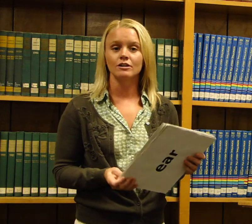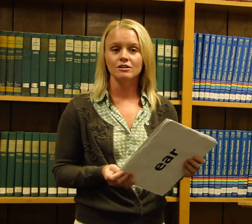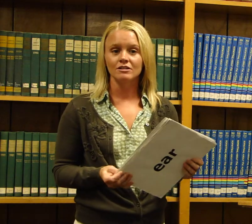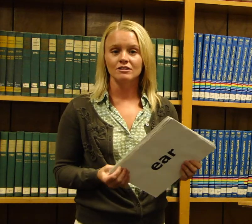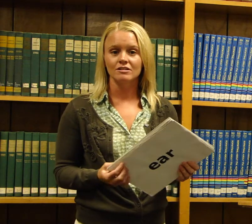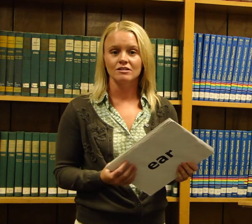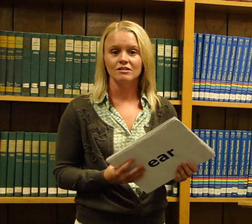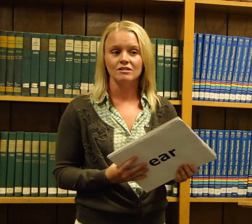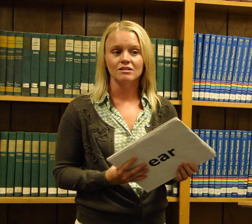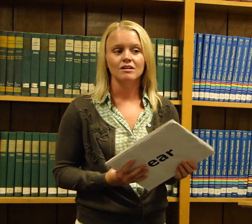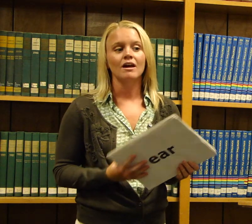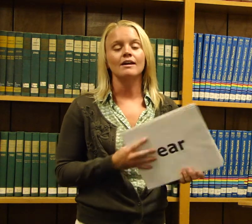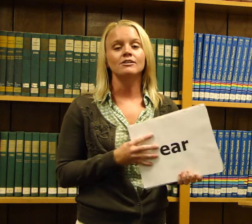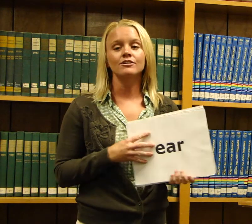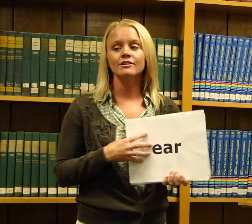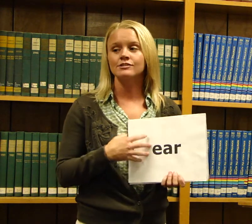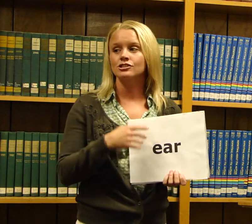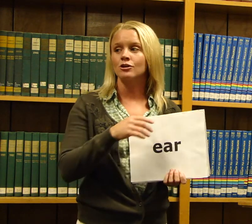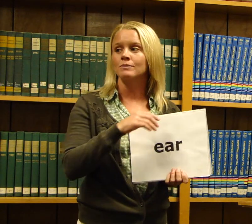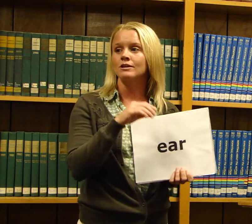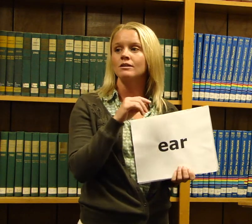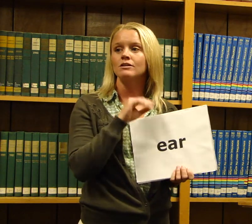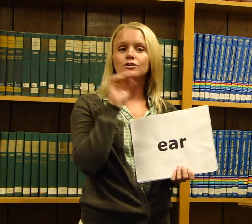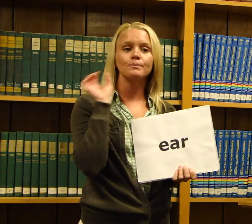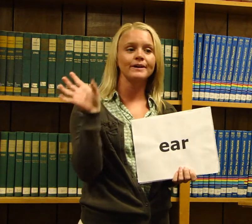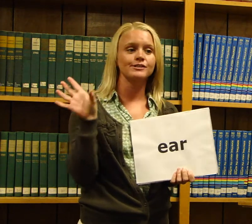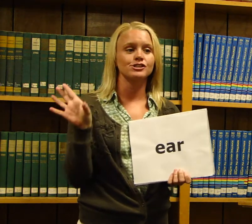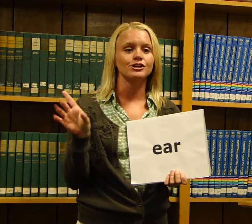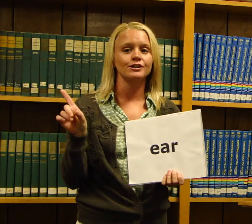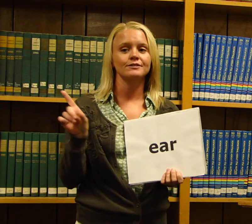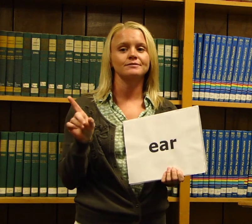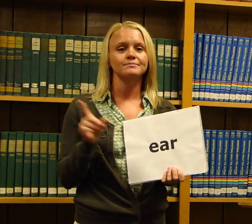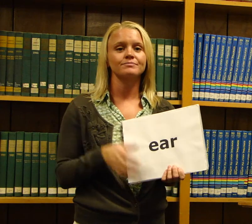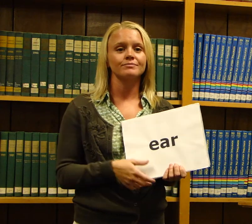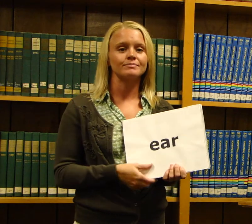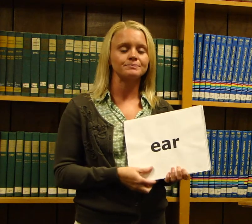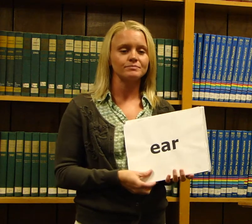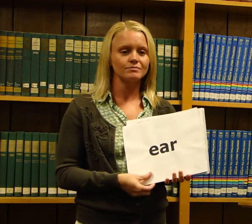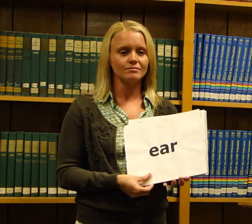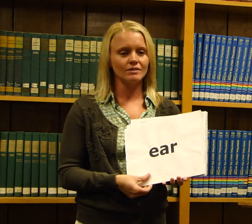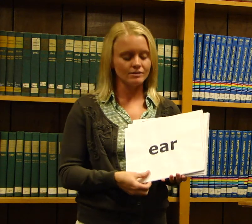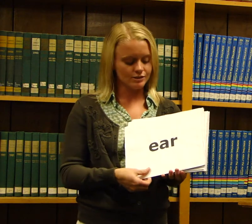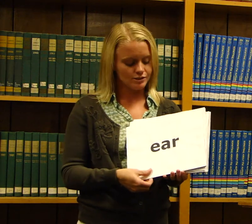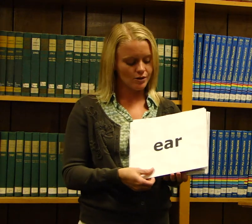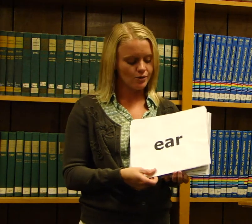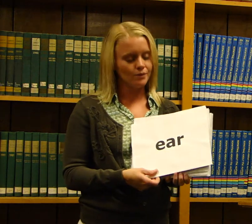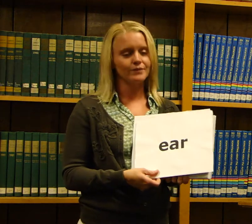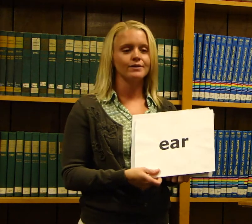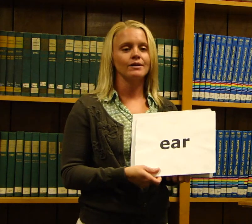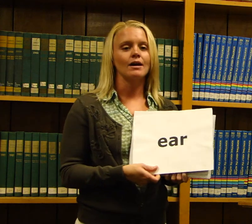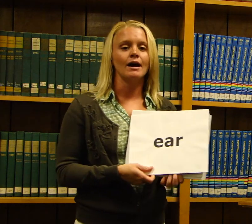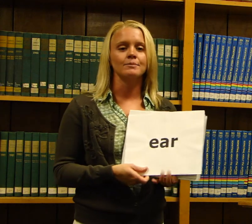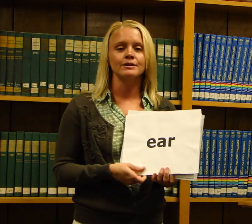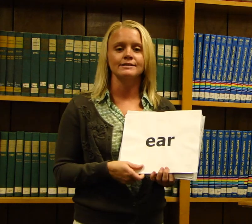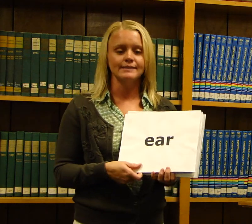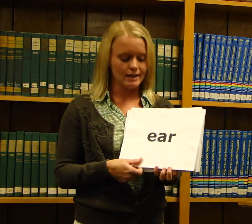and you're gonna show me your picture. So I'm gonna say